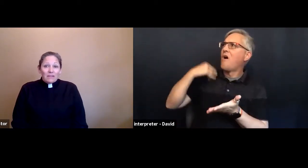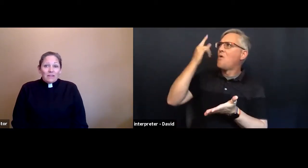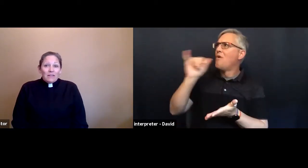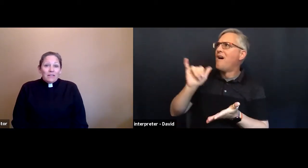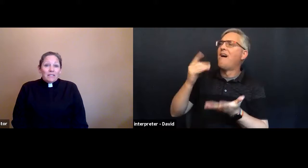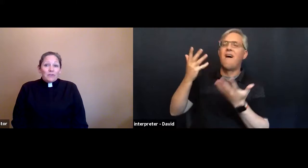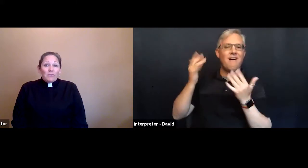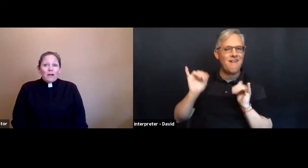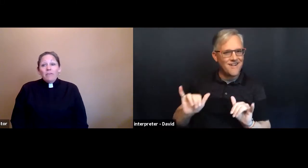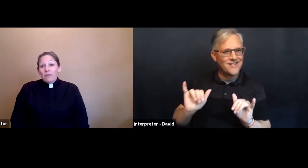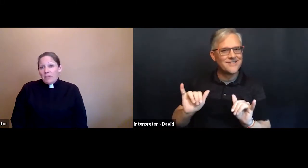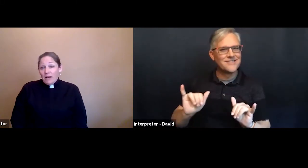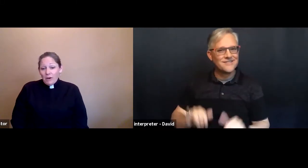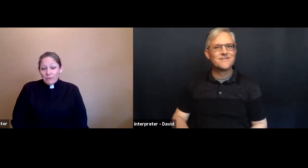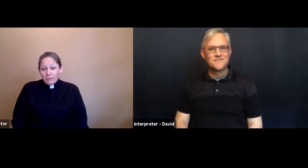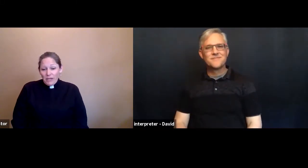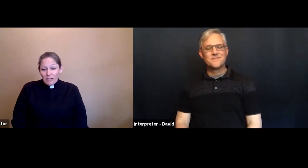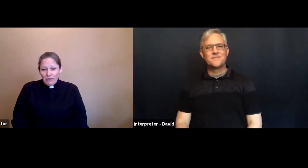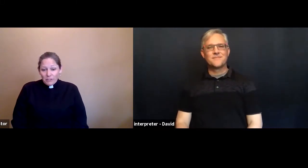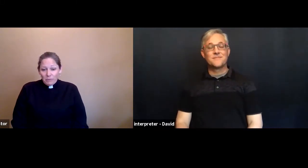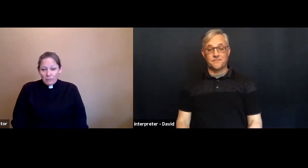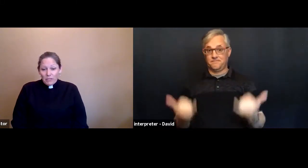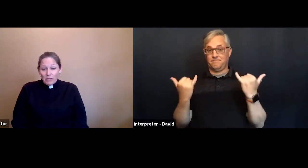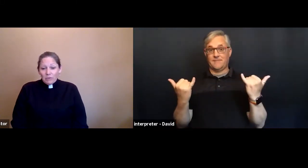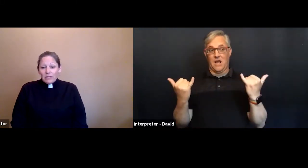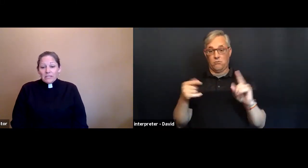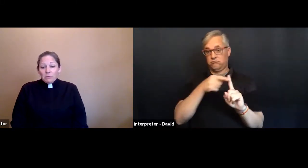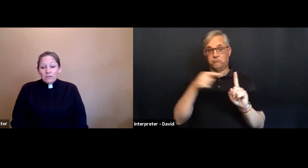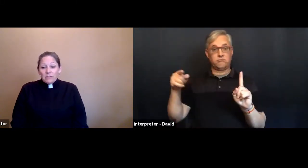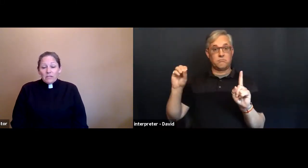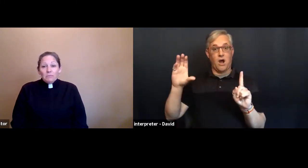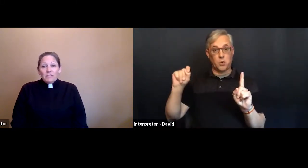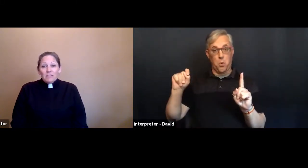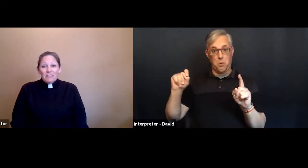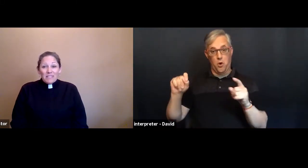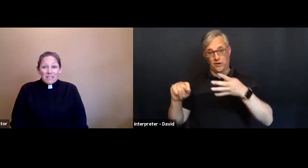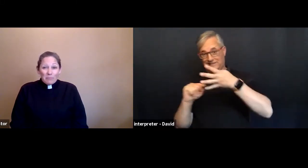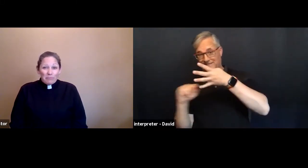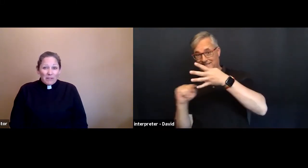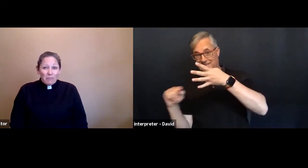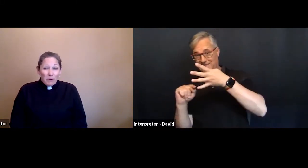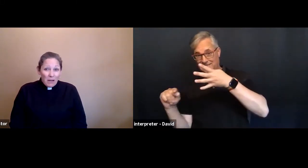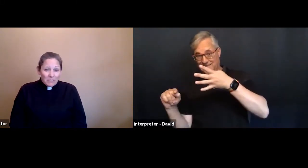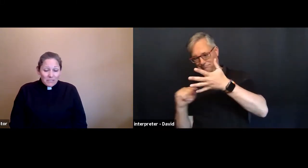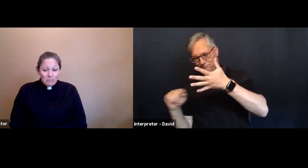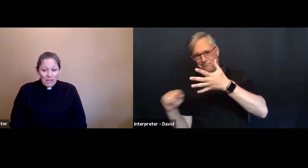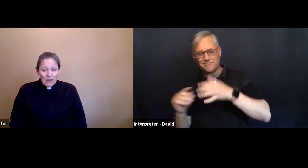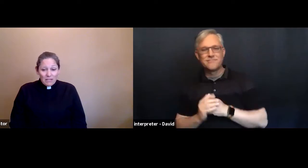And so, from now through the end of October, we will explore the themes, the theme of promises made